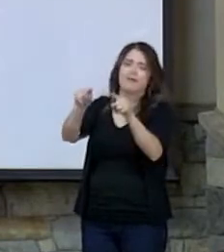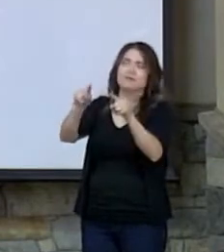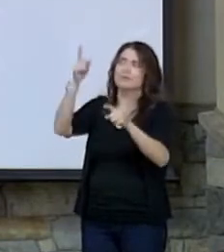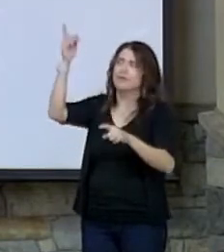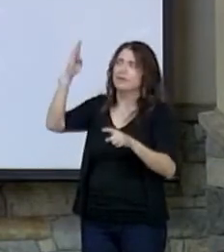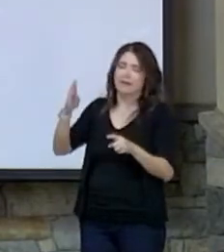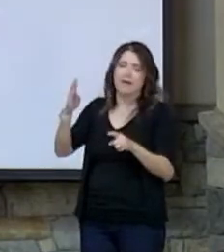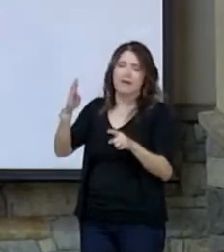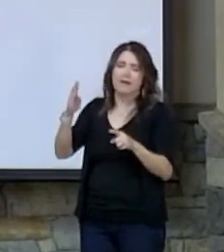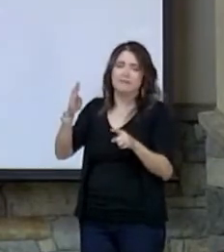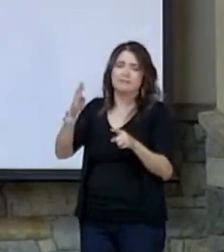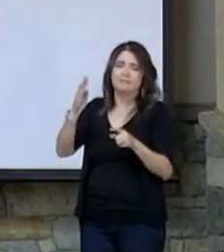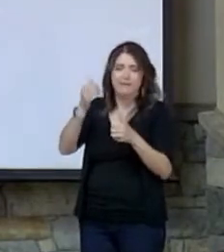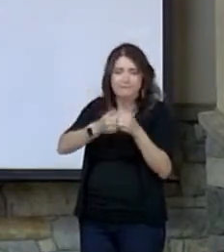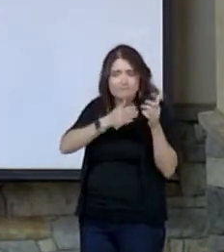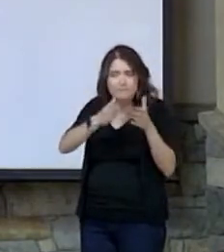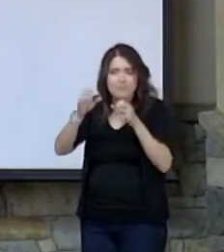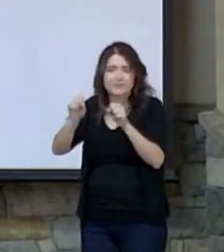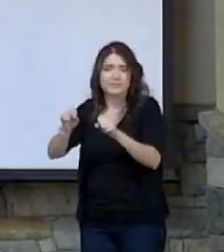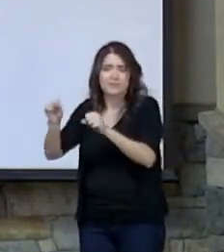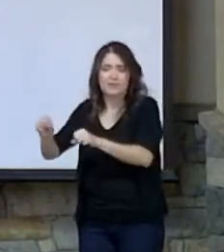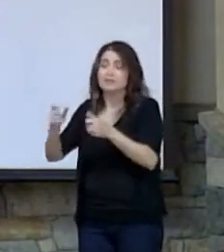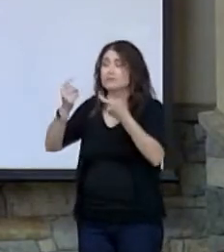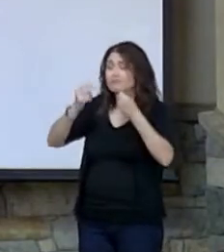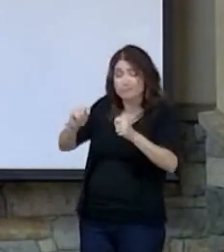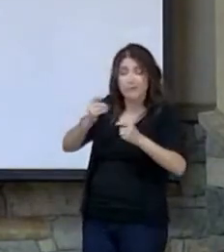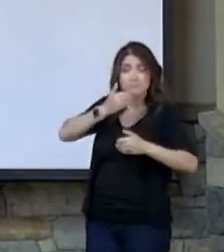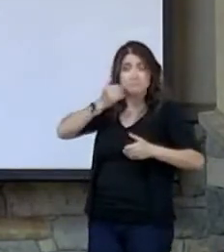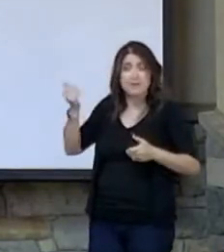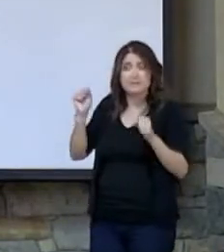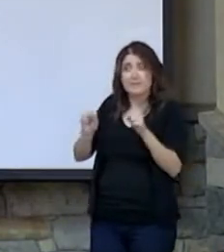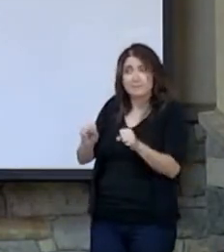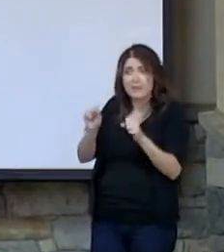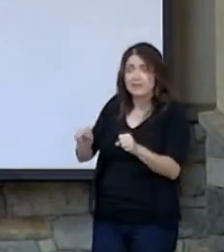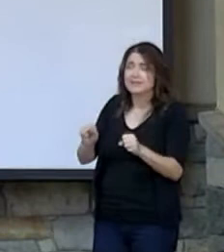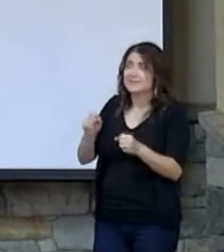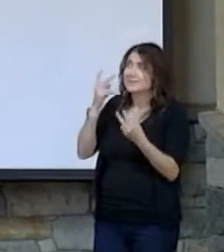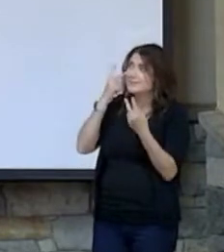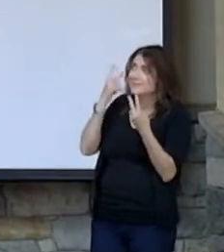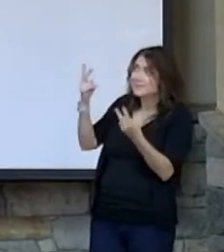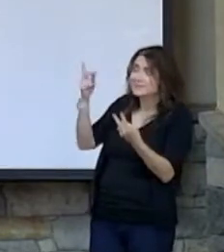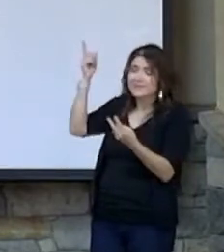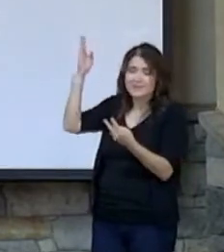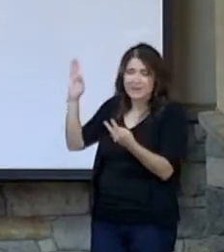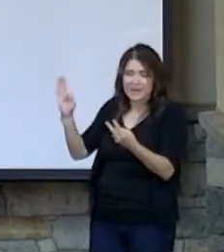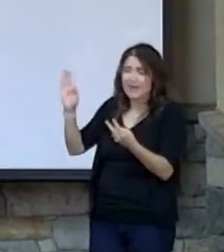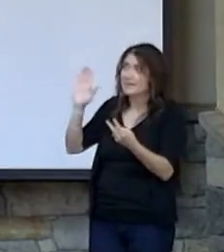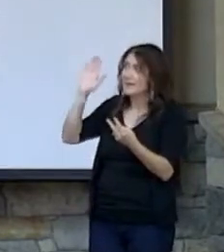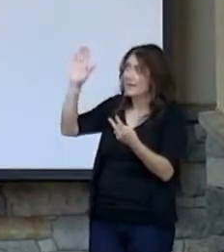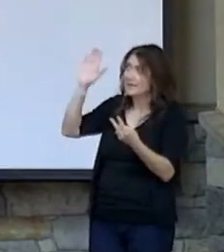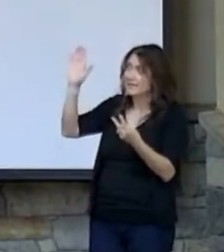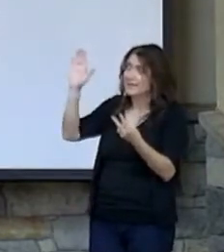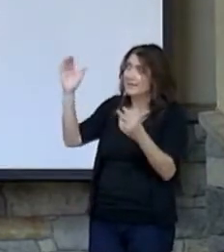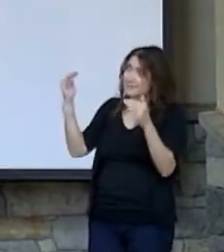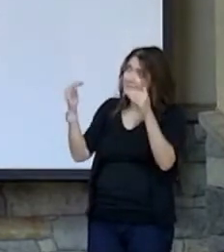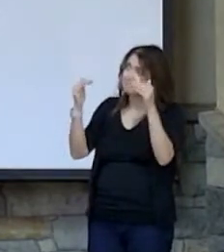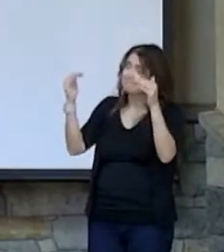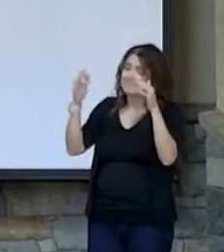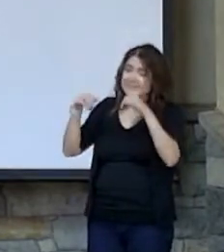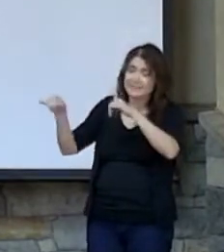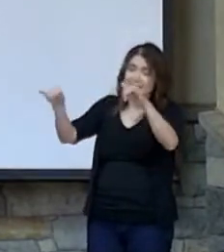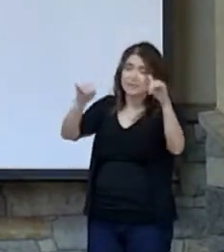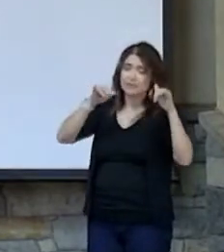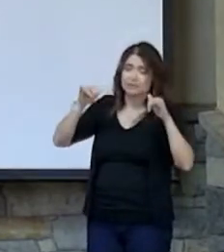possible. They're trying to the best of their ability to see God and his standard and say, I want my